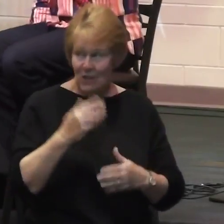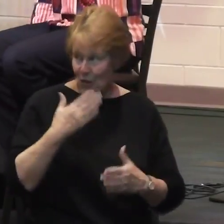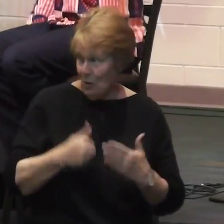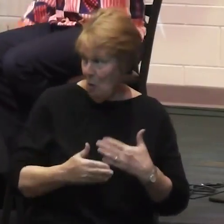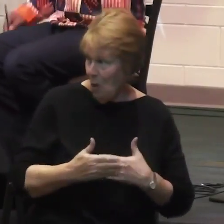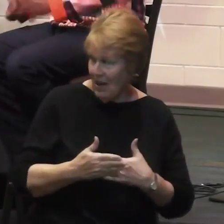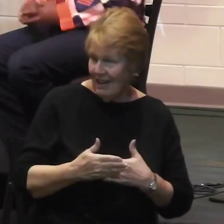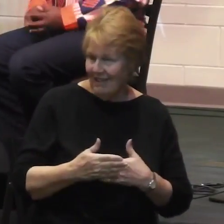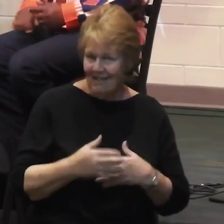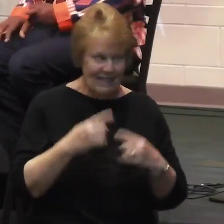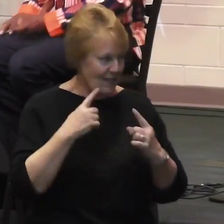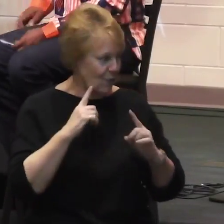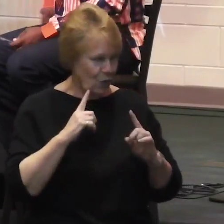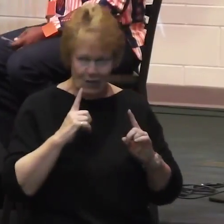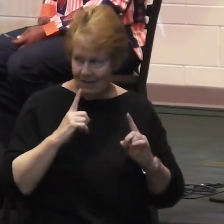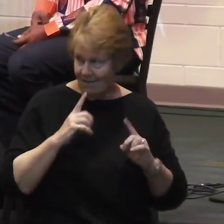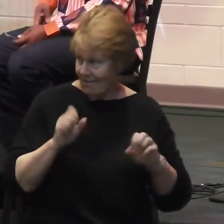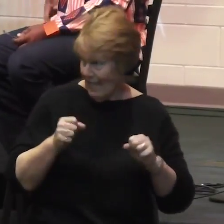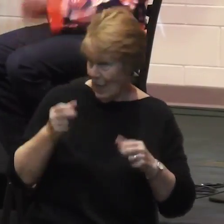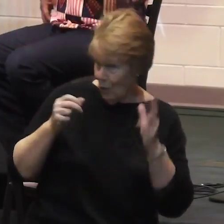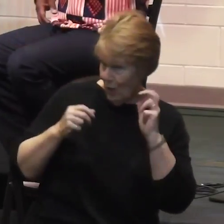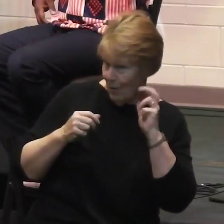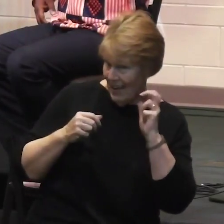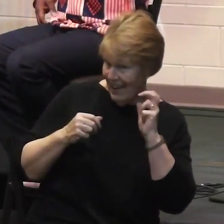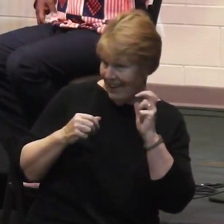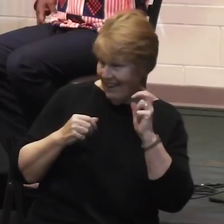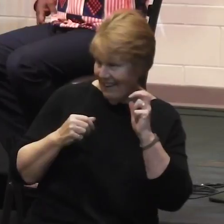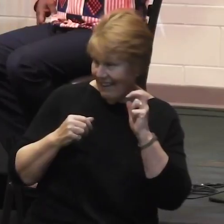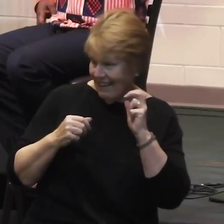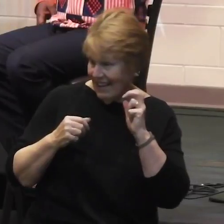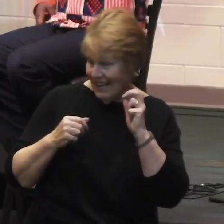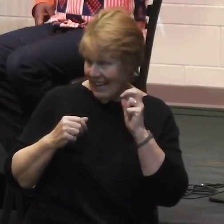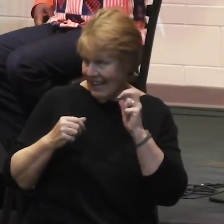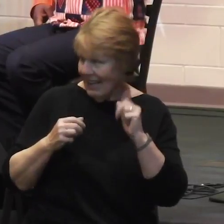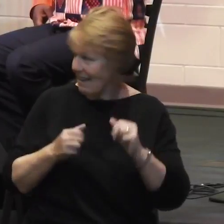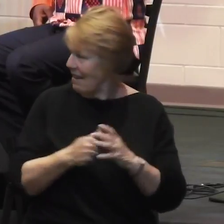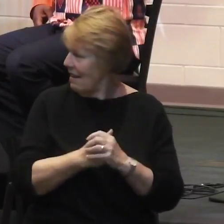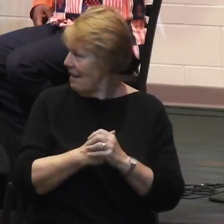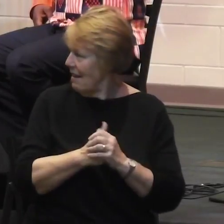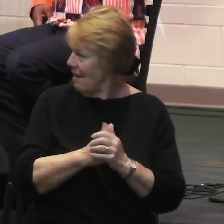Is that working? Can you hear me? Or is it too far?